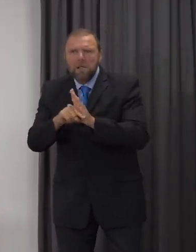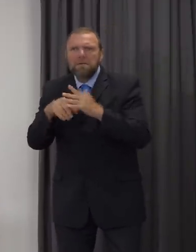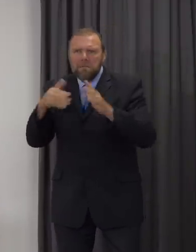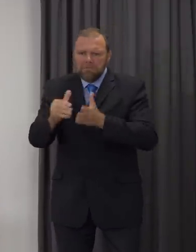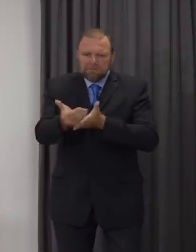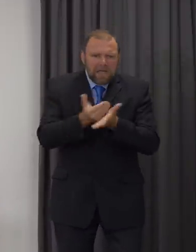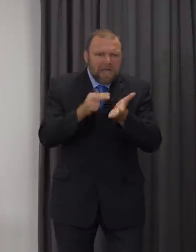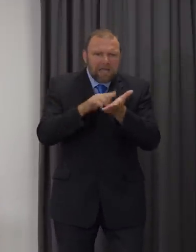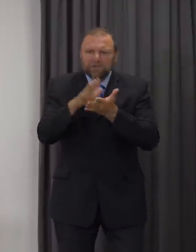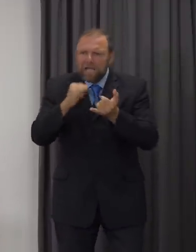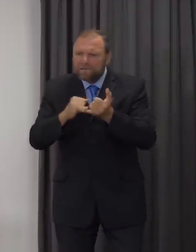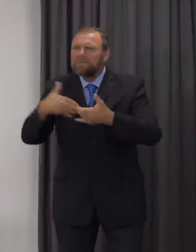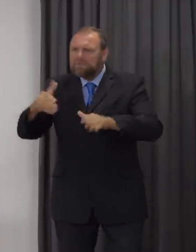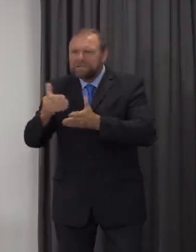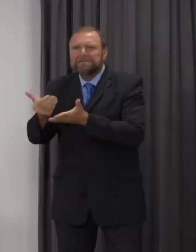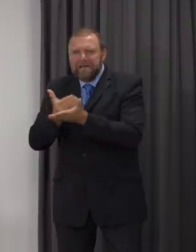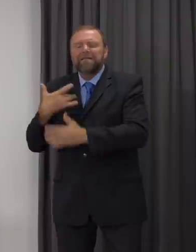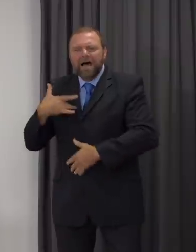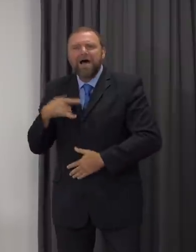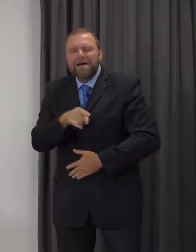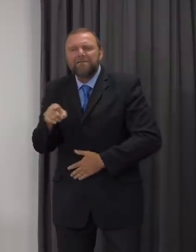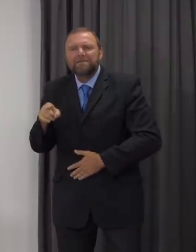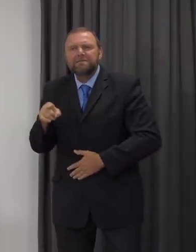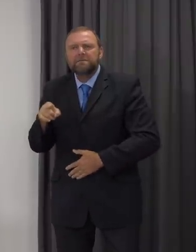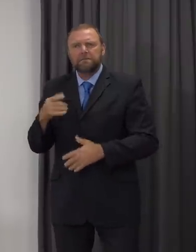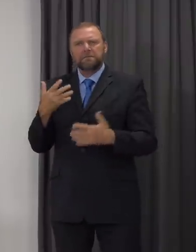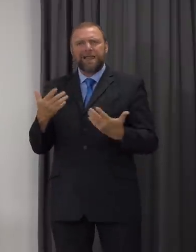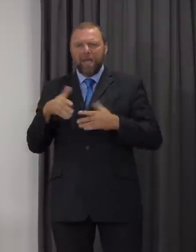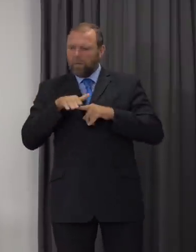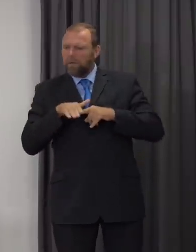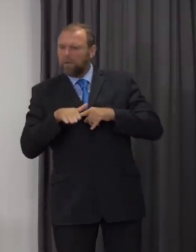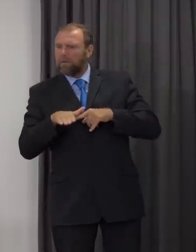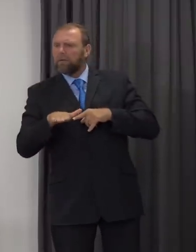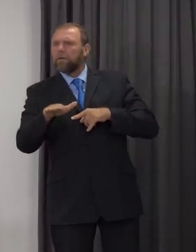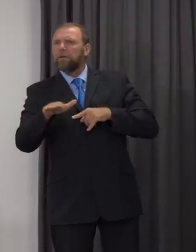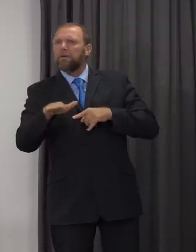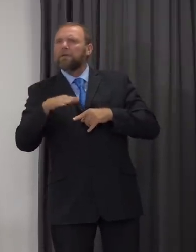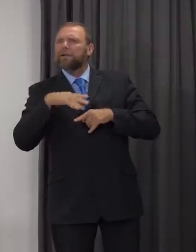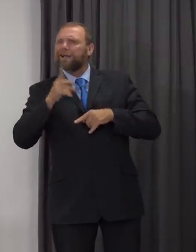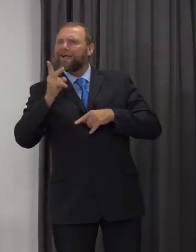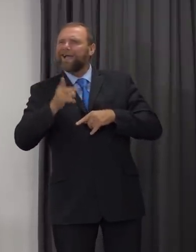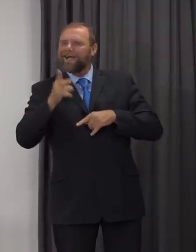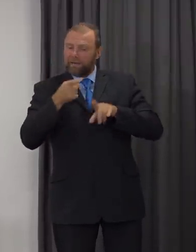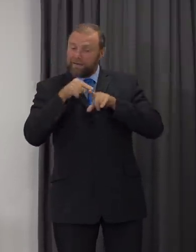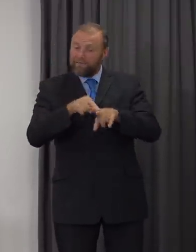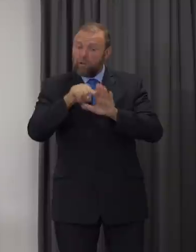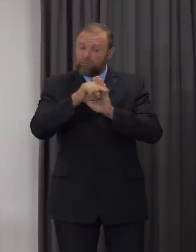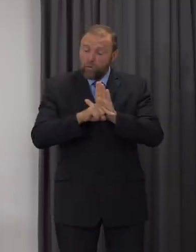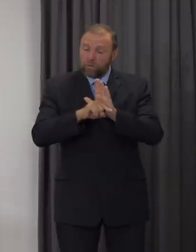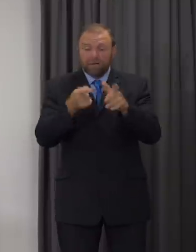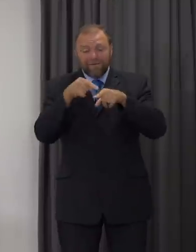and saving lives. We now need everybody to follow the rules and guidance and to take